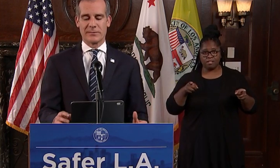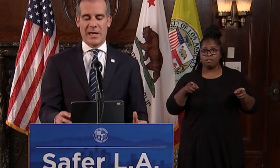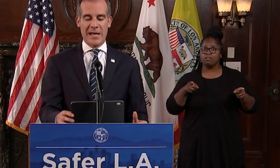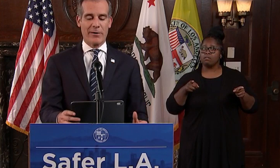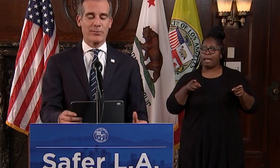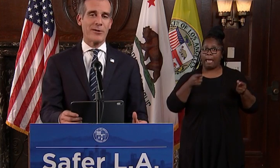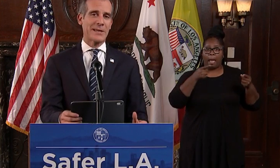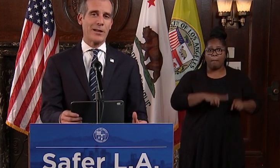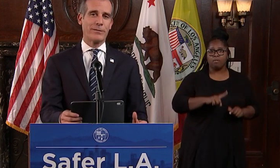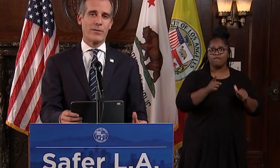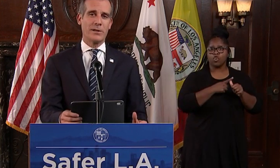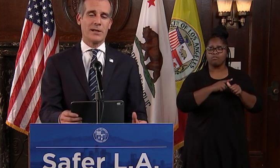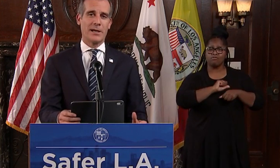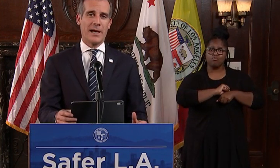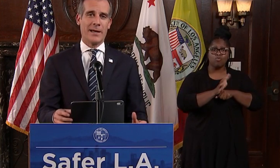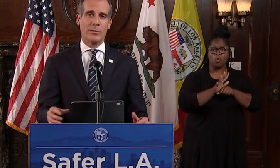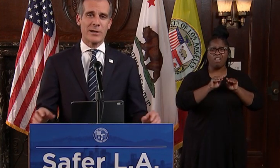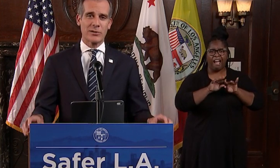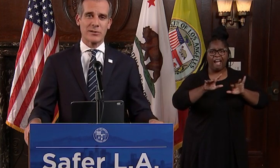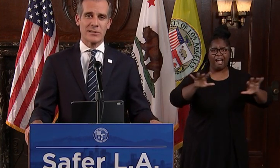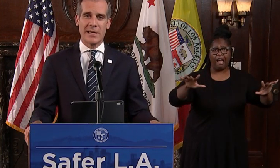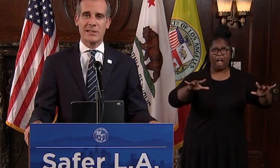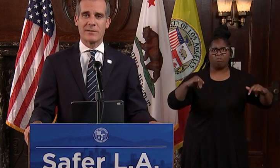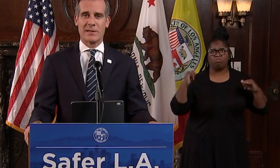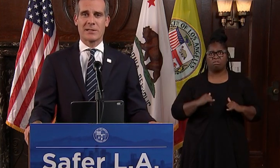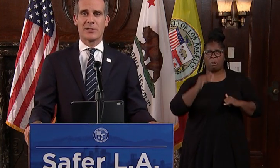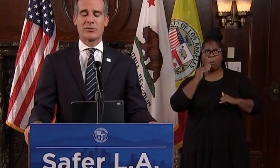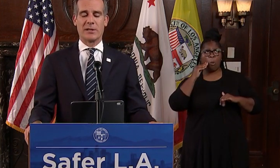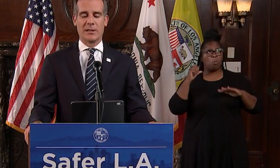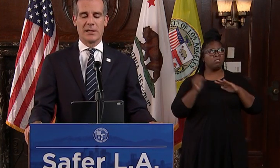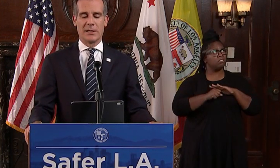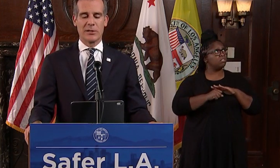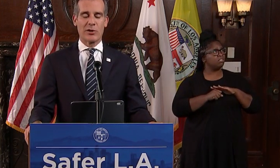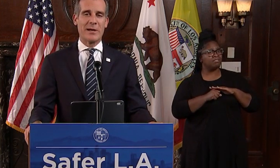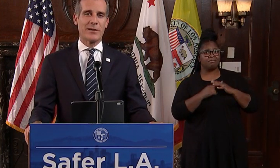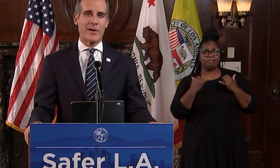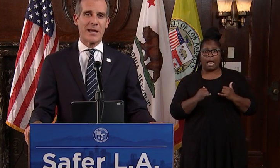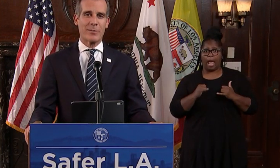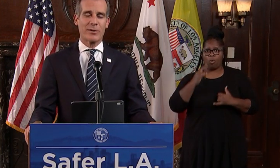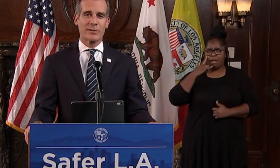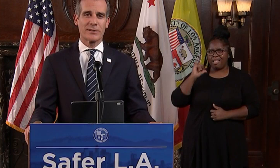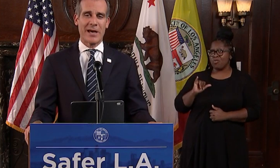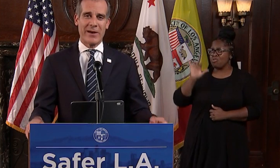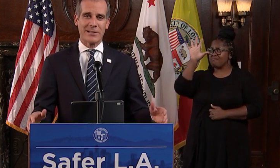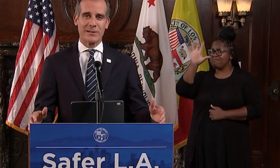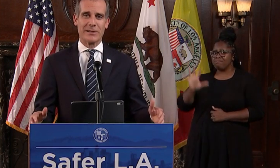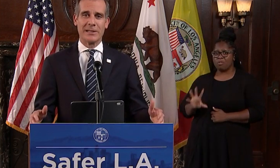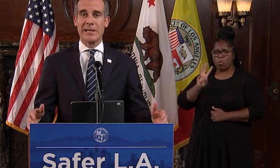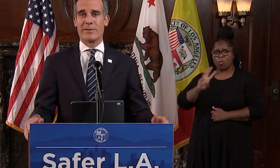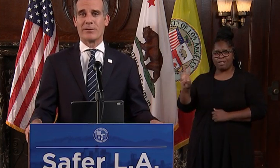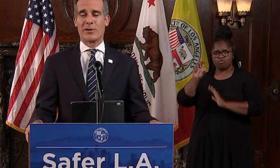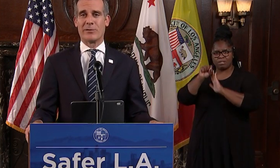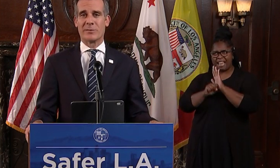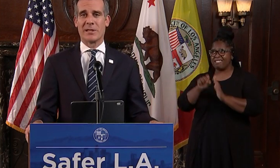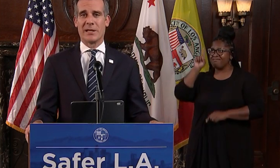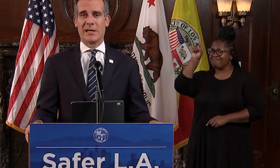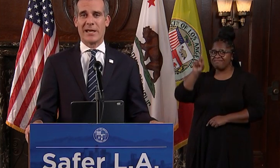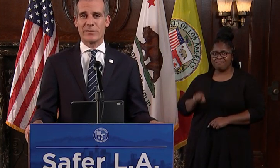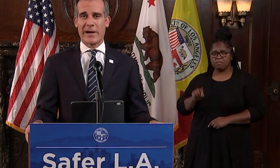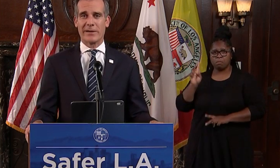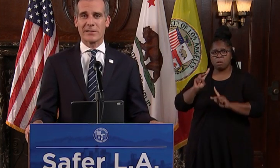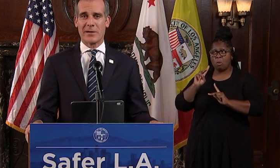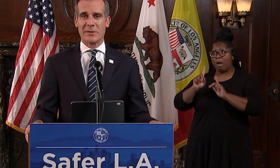and now throughout California and the western states of this country, so many of our neighbors have had to leave those homes